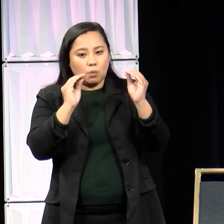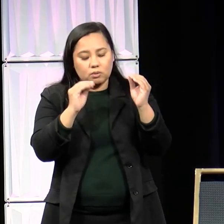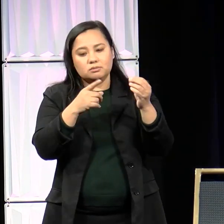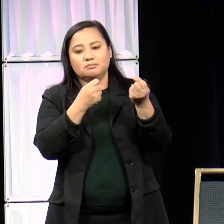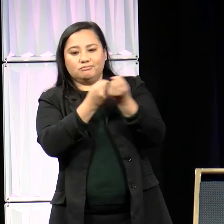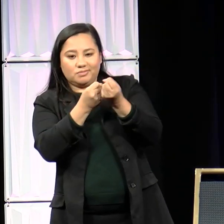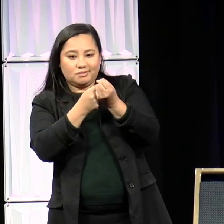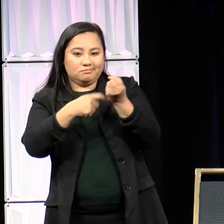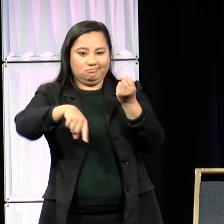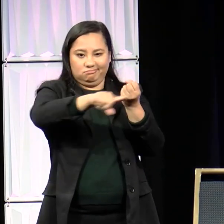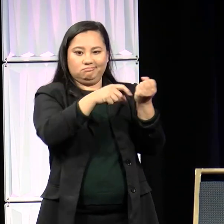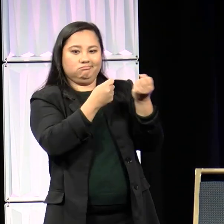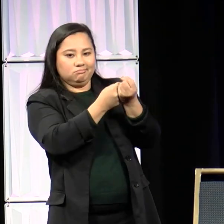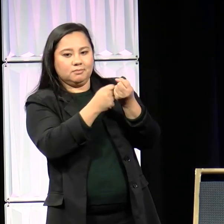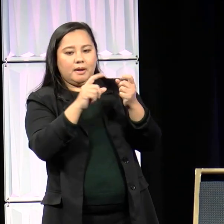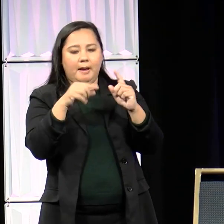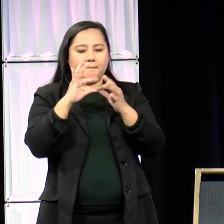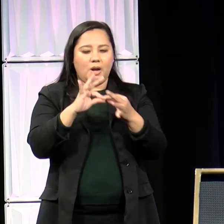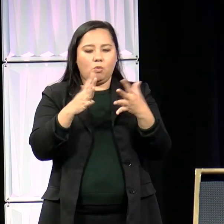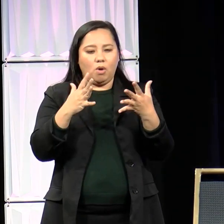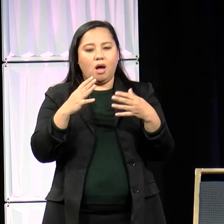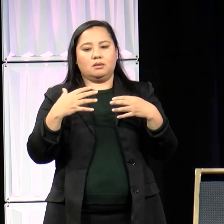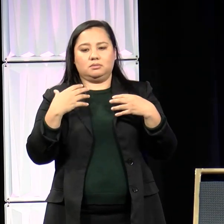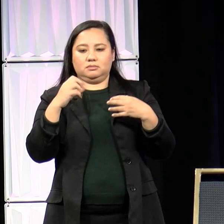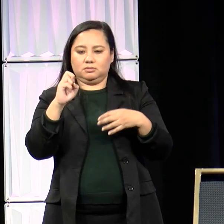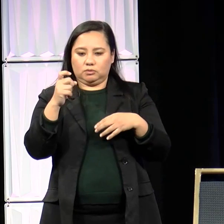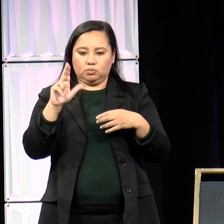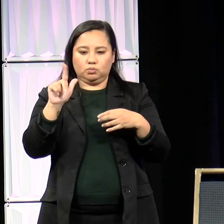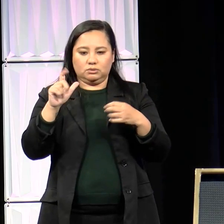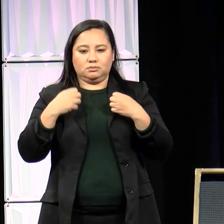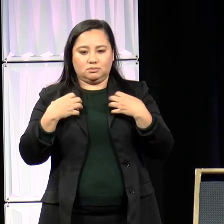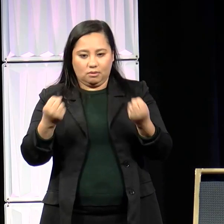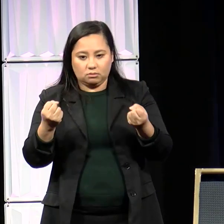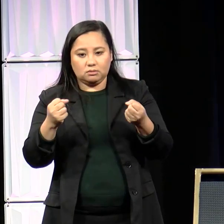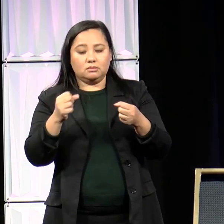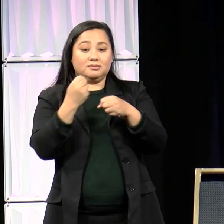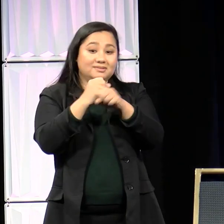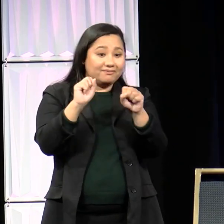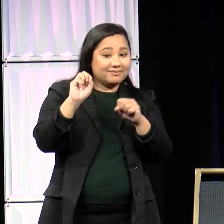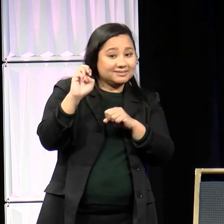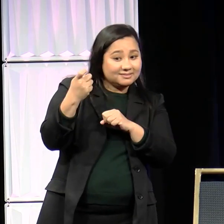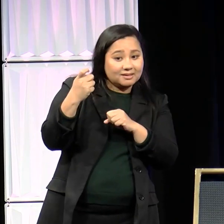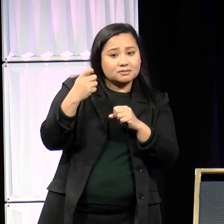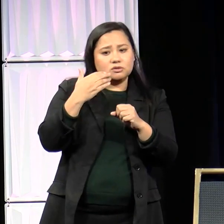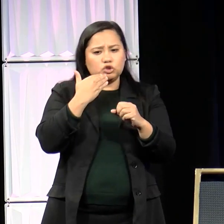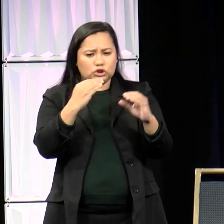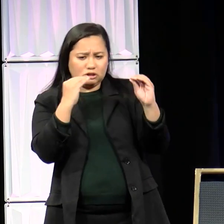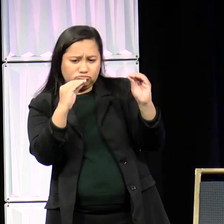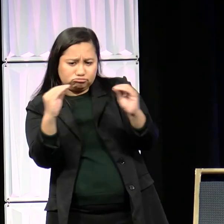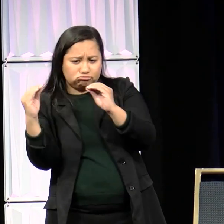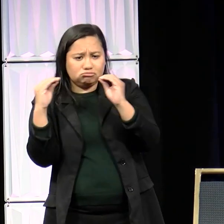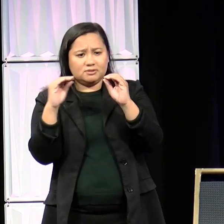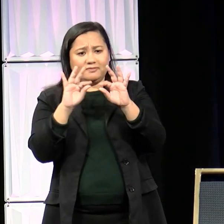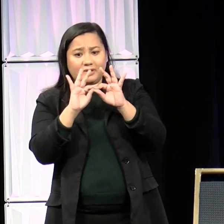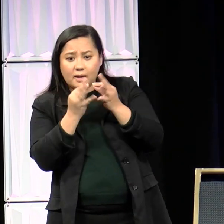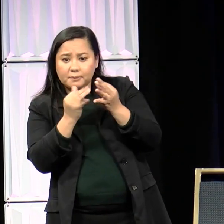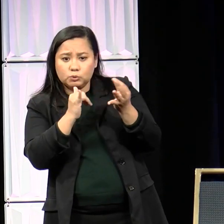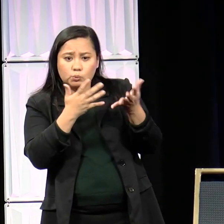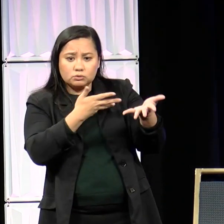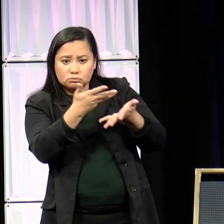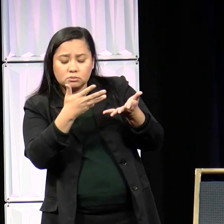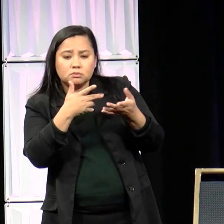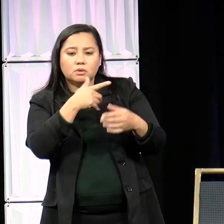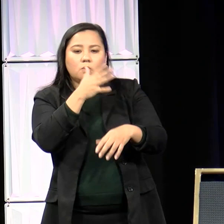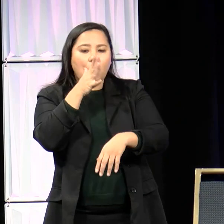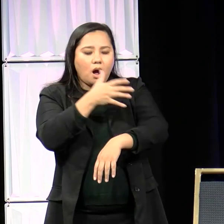be prioritized. Safe sex advocacy, extensive reproductive education, and family planning access empowers young people to make healthy and